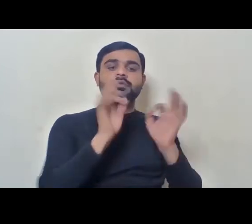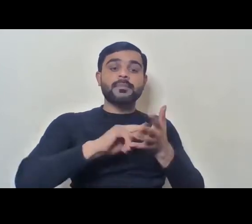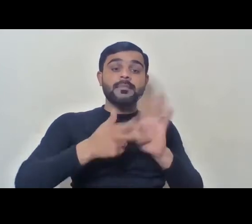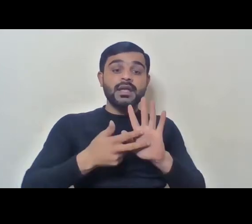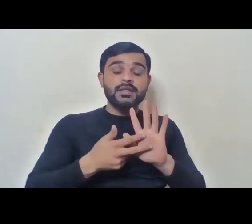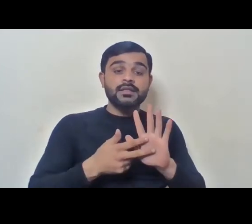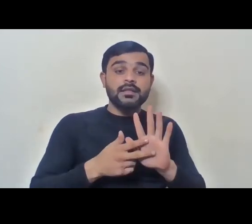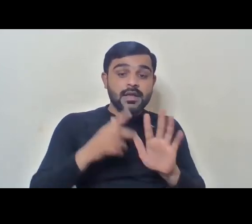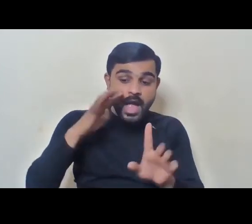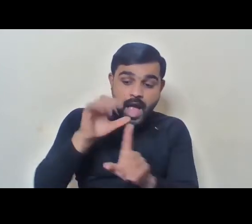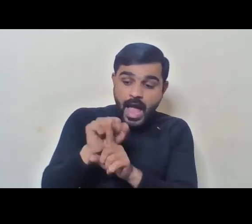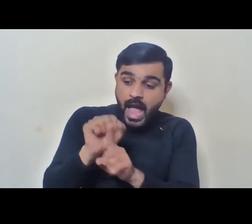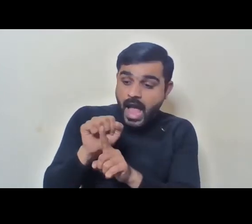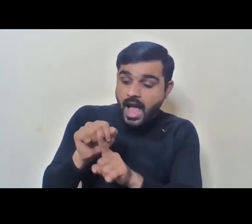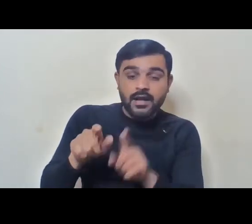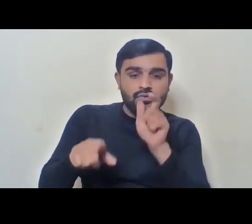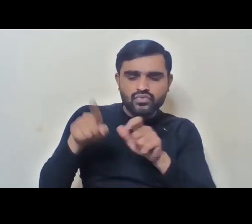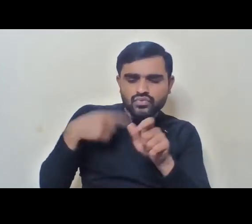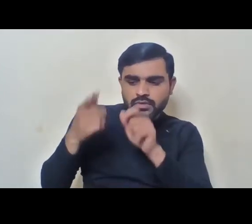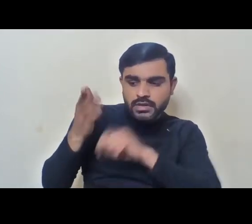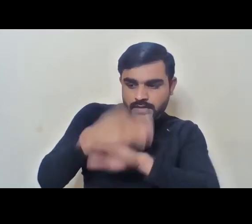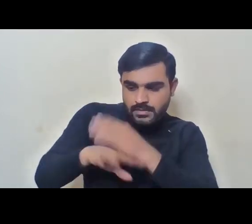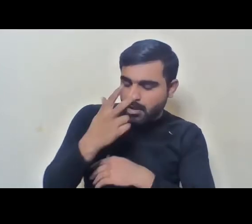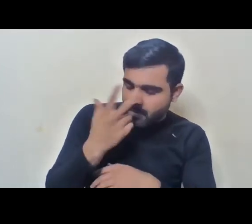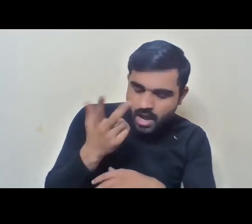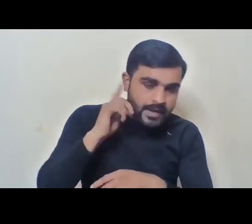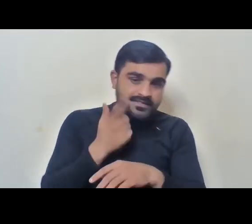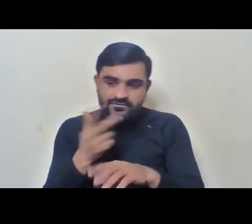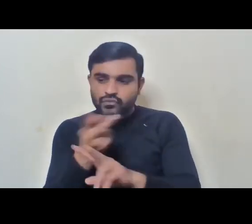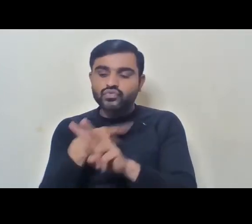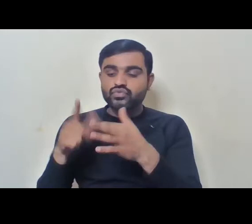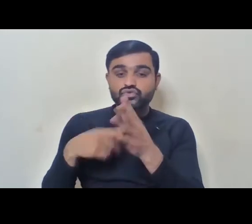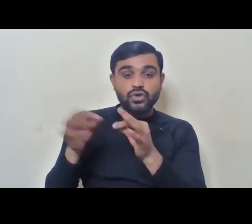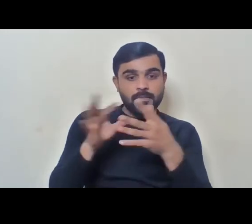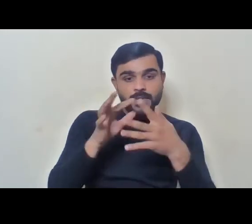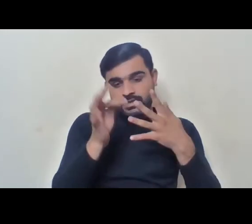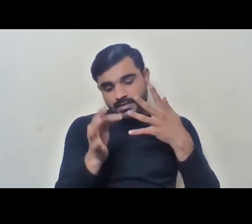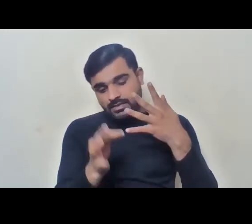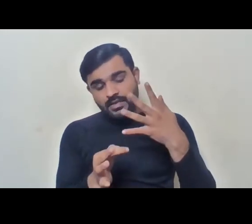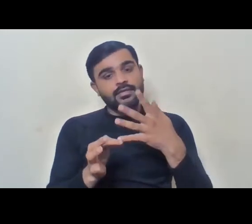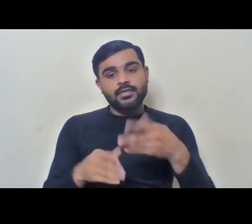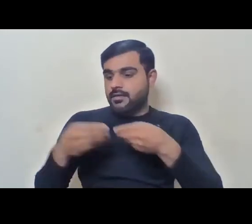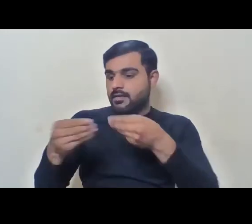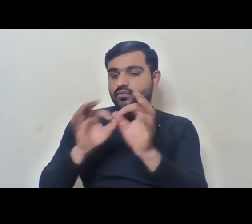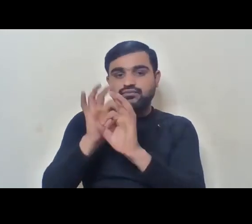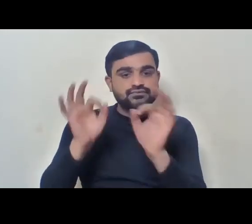done, the court has said that you have to provide reservation. So the government cannot hide behind their